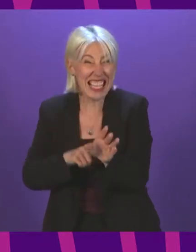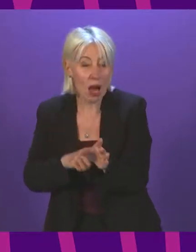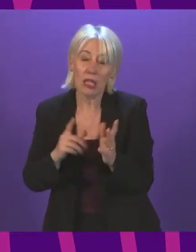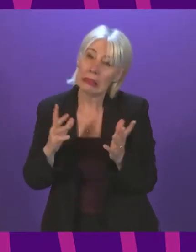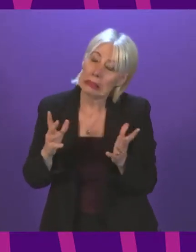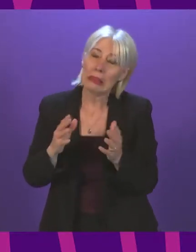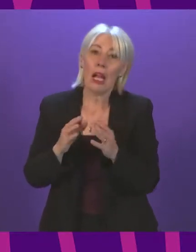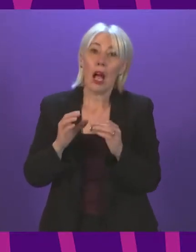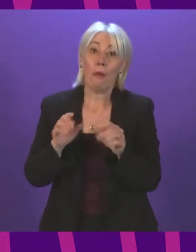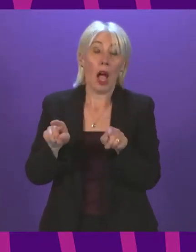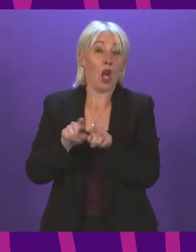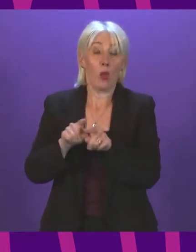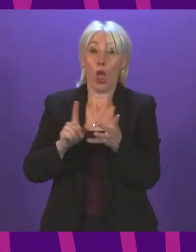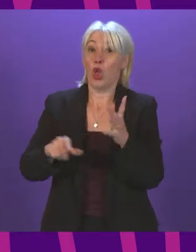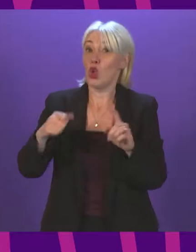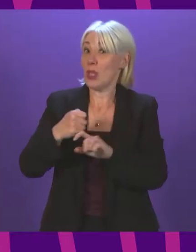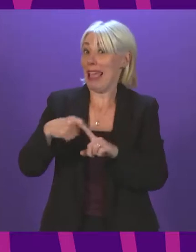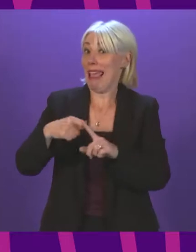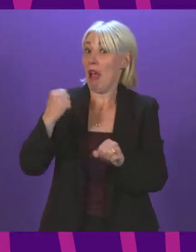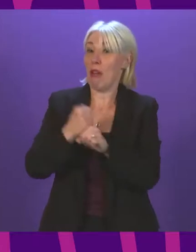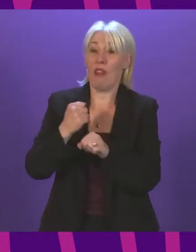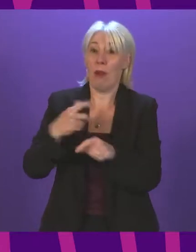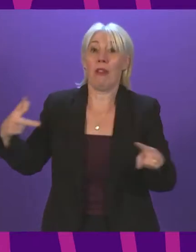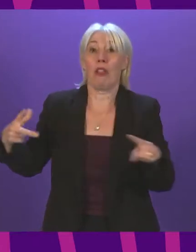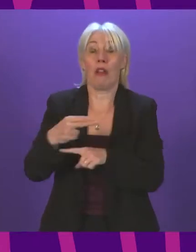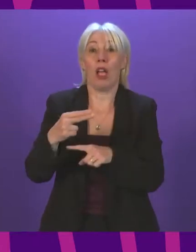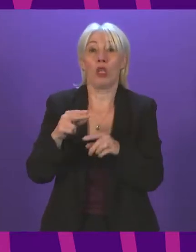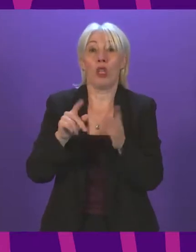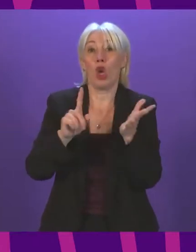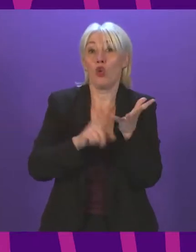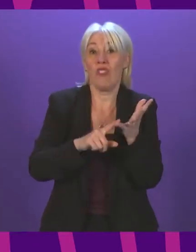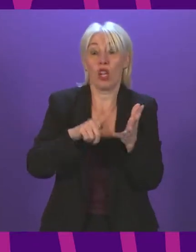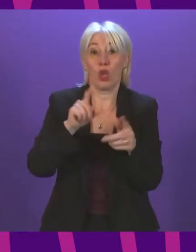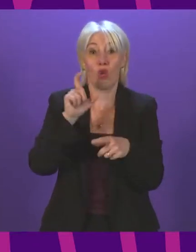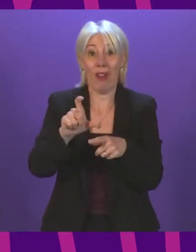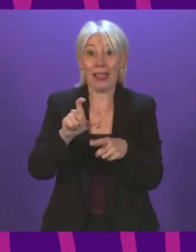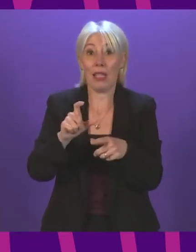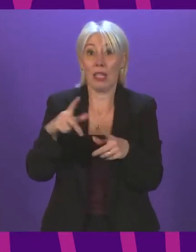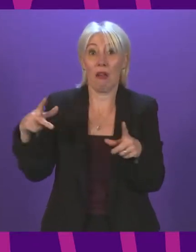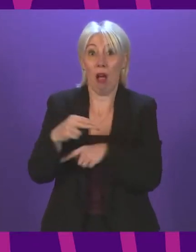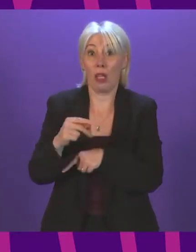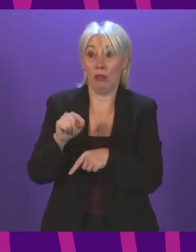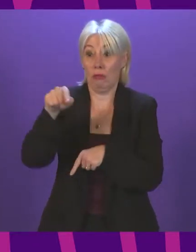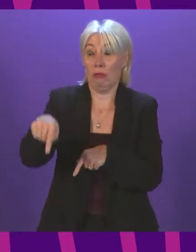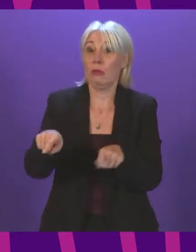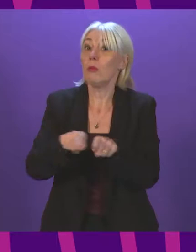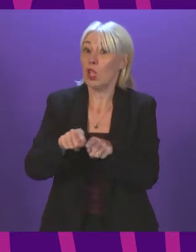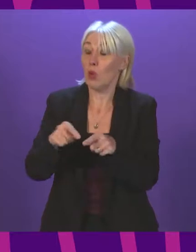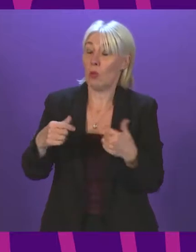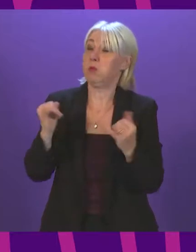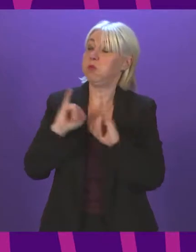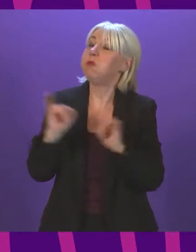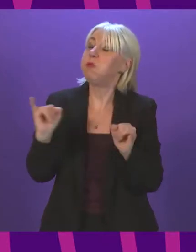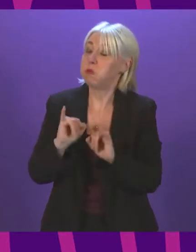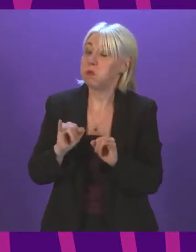UK Government's callous, cruel cut of the £20 per week universal credit, can I ask the Cabinet Secretary to outline